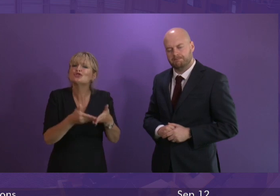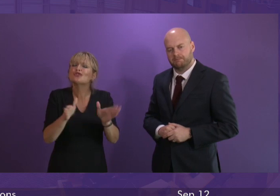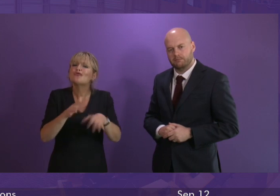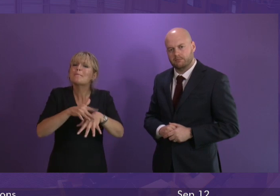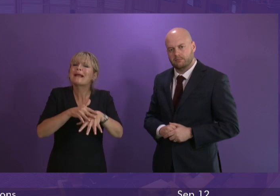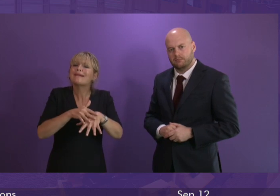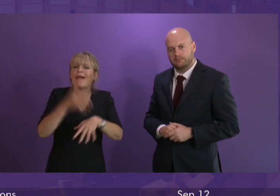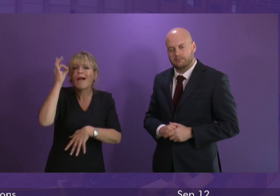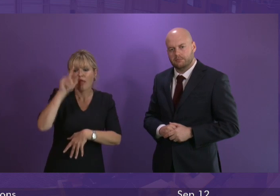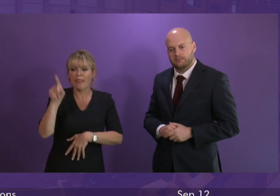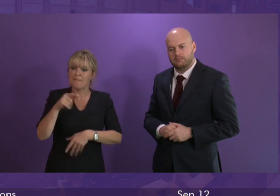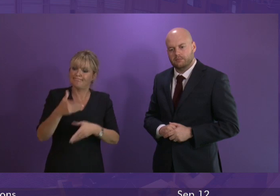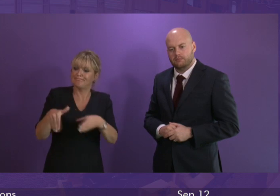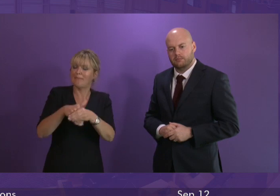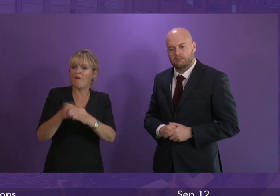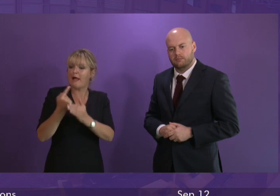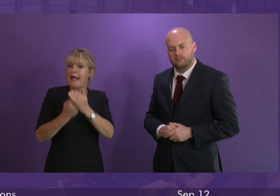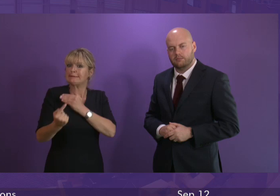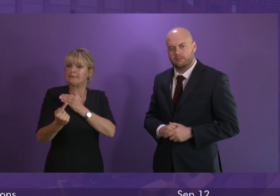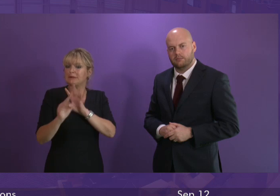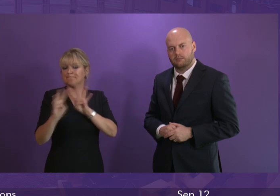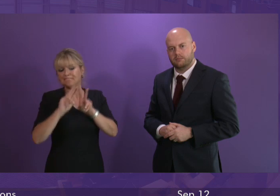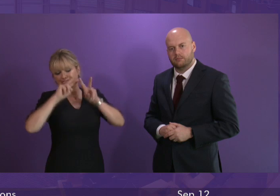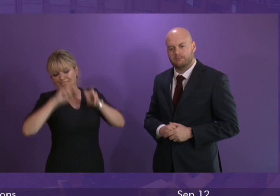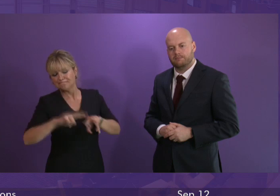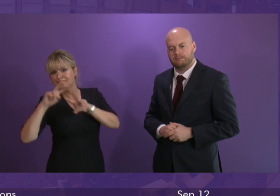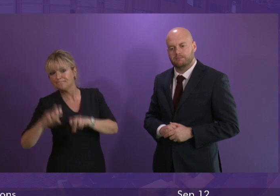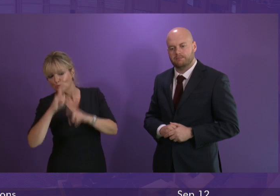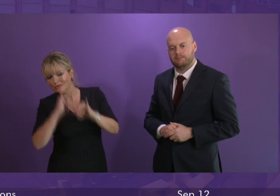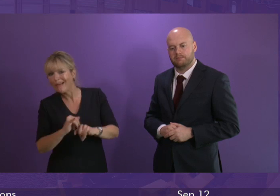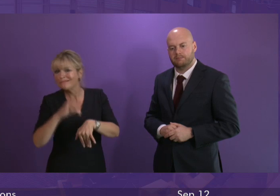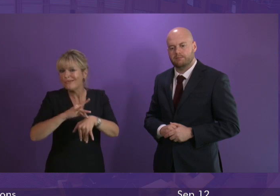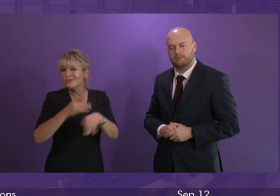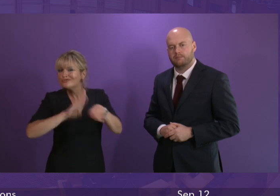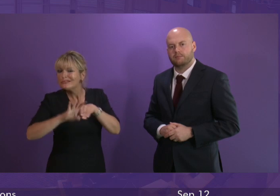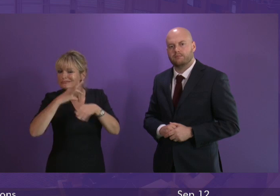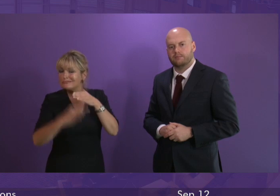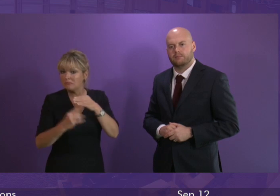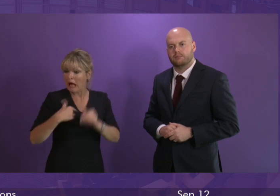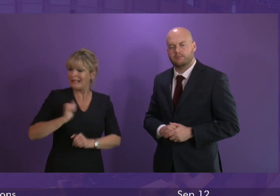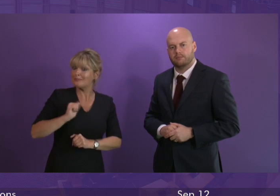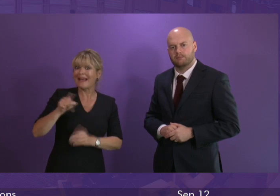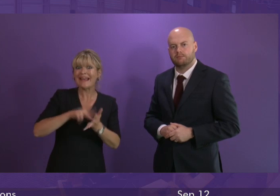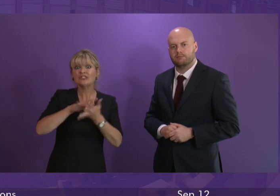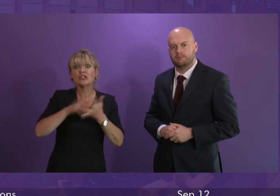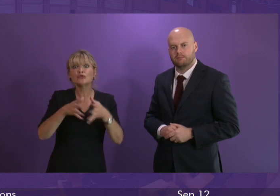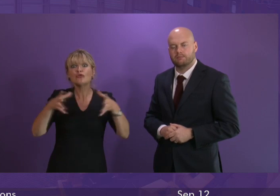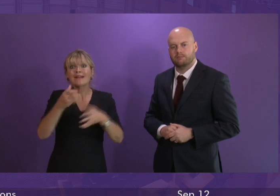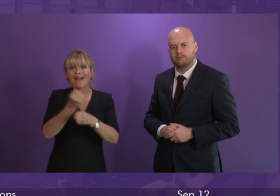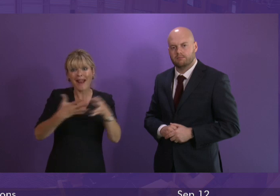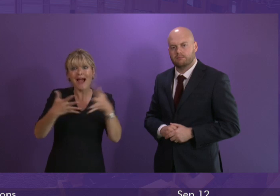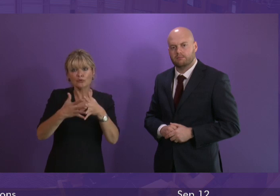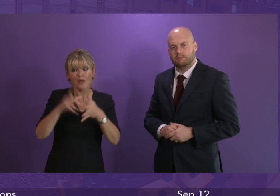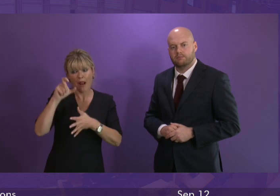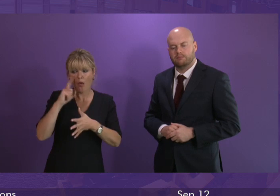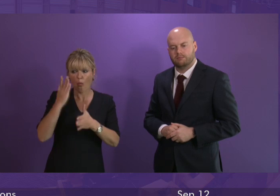independent scrutiny regime across NHS Scotland with regard to doctors and training and I expect NHS greater Glasgow and Clyde to work closely